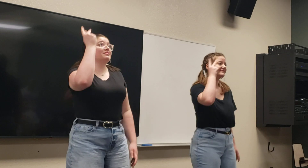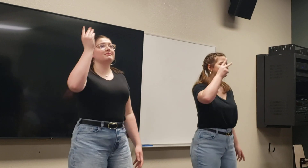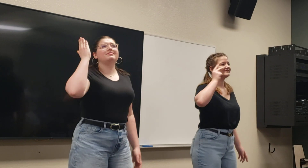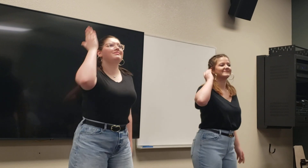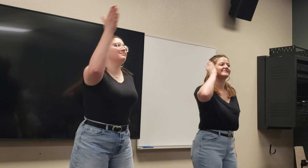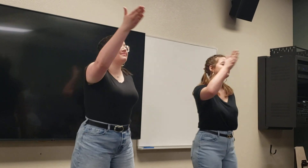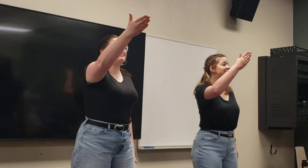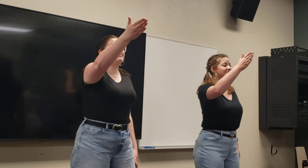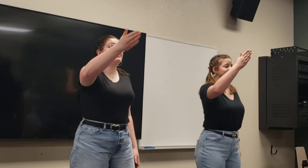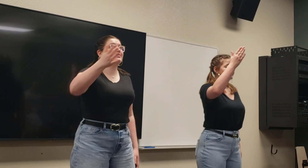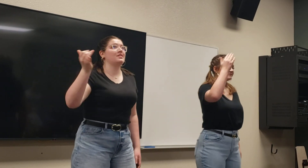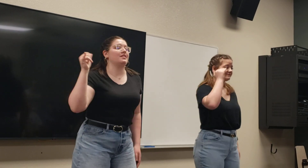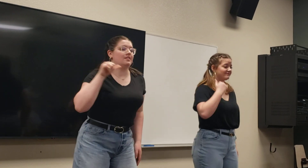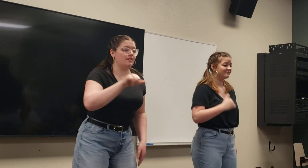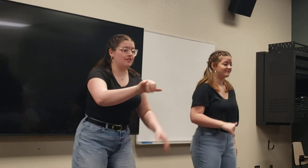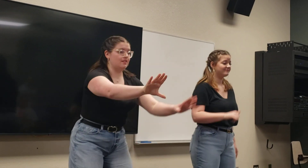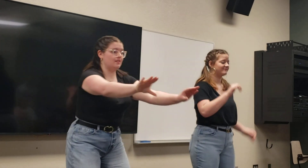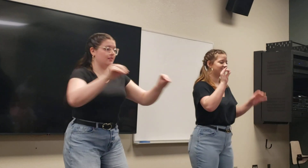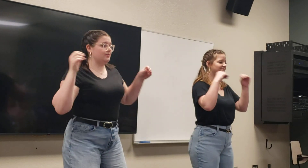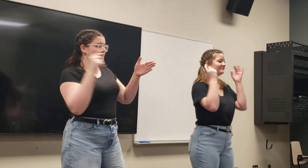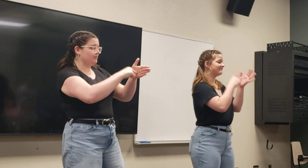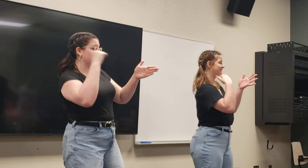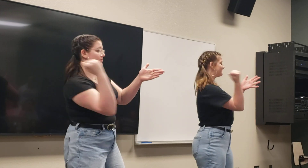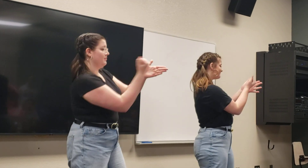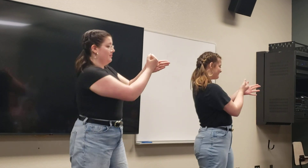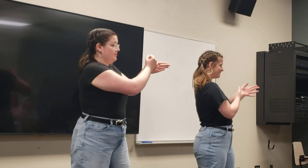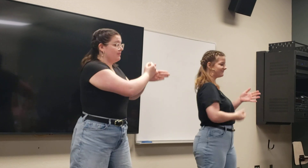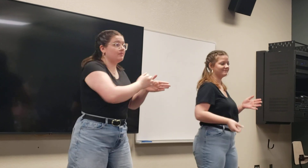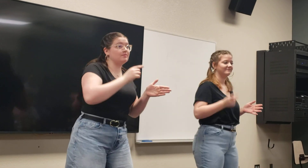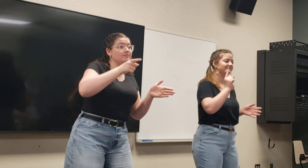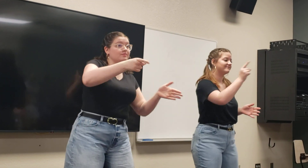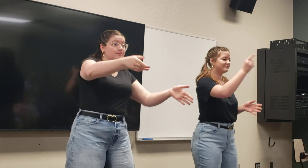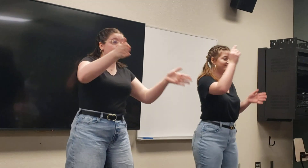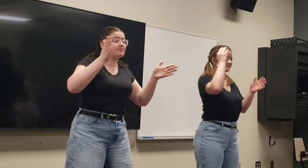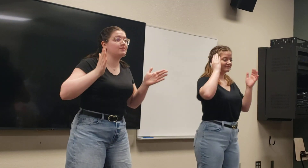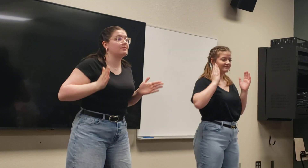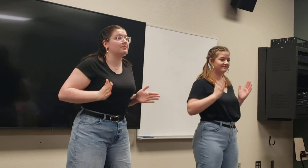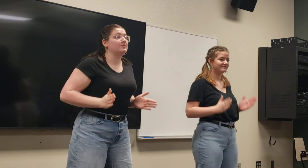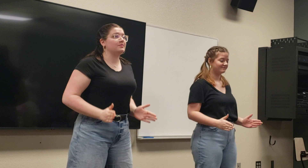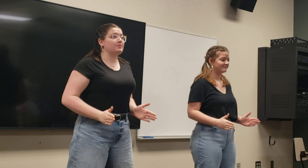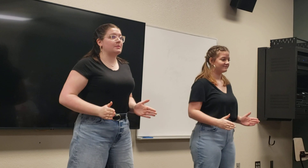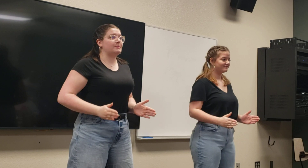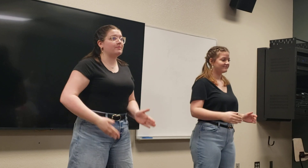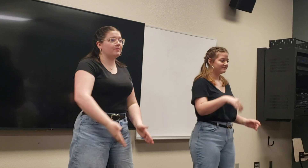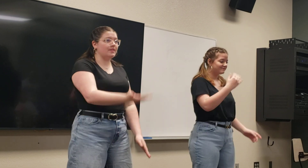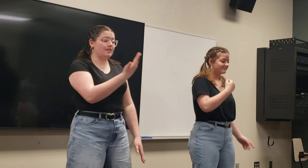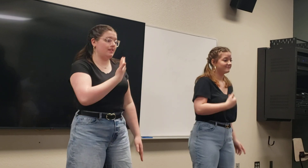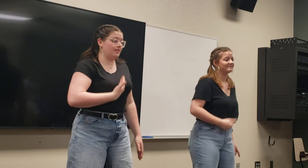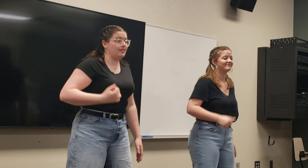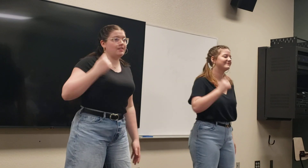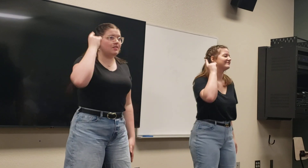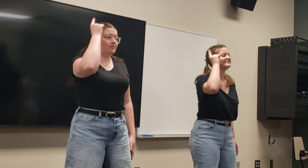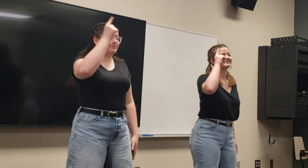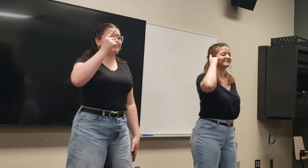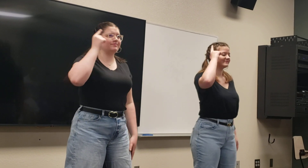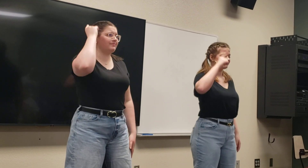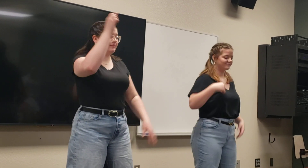saw it all, still I chose the cross. And you were the one that I was thinking